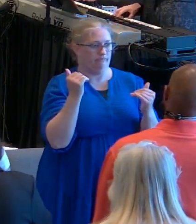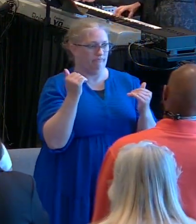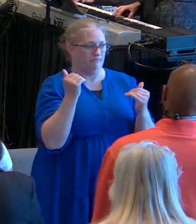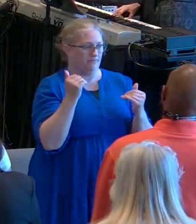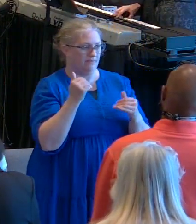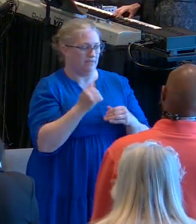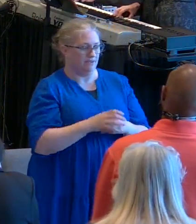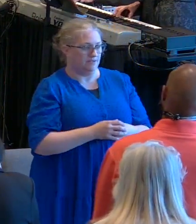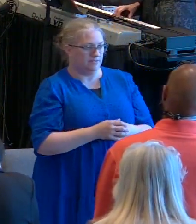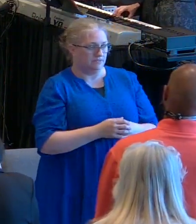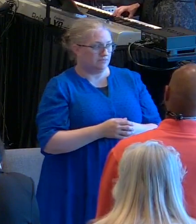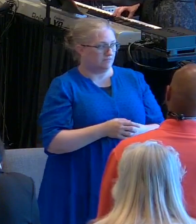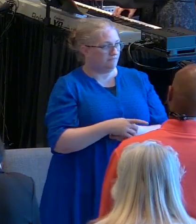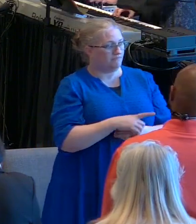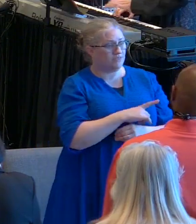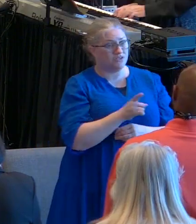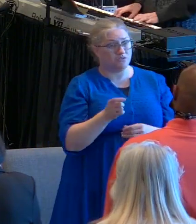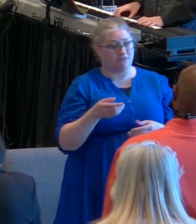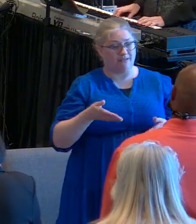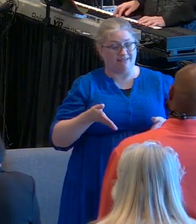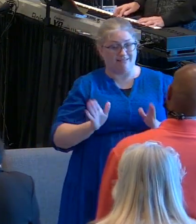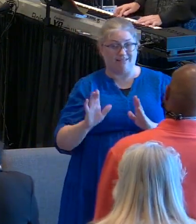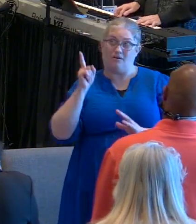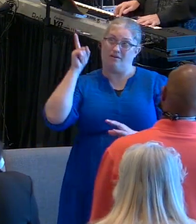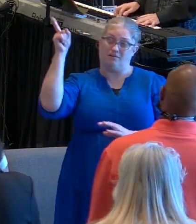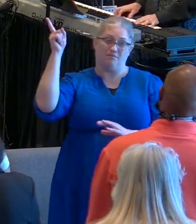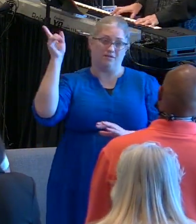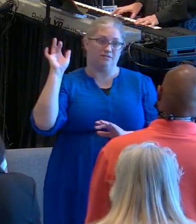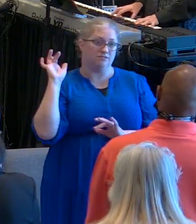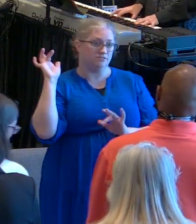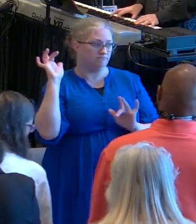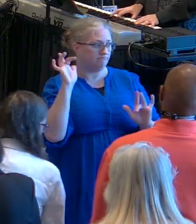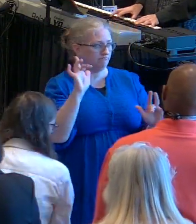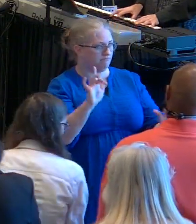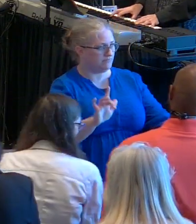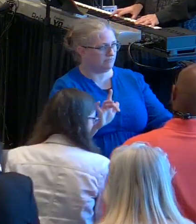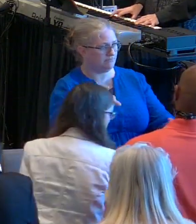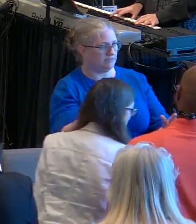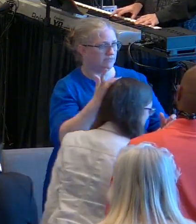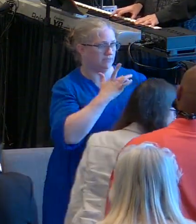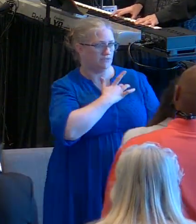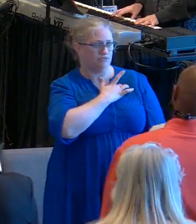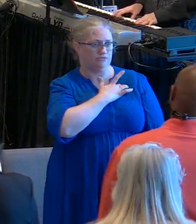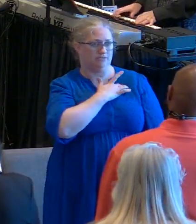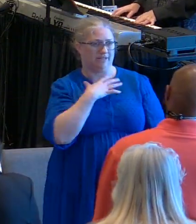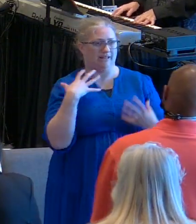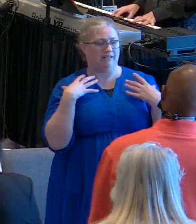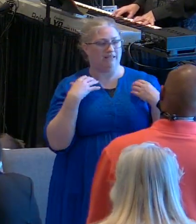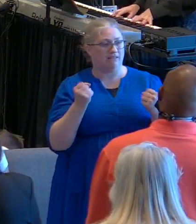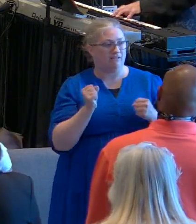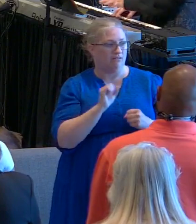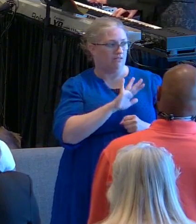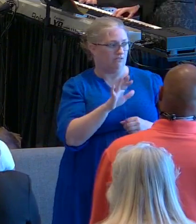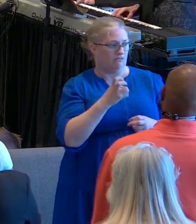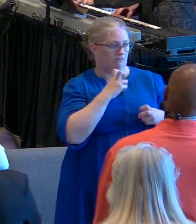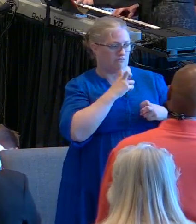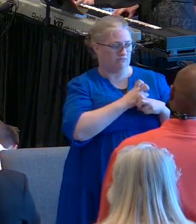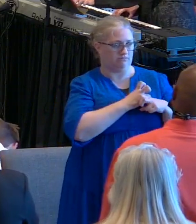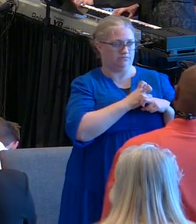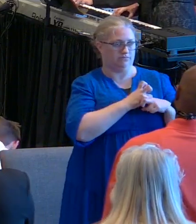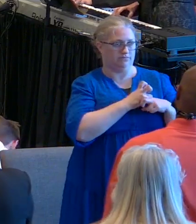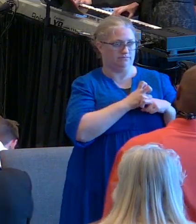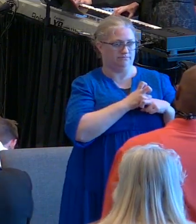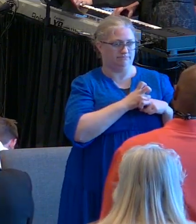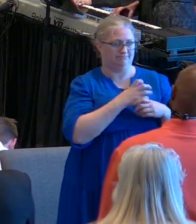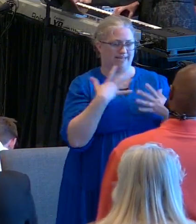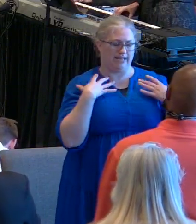Would you allow him to reach his hand and heal the hardness? He'll